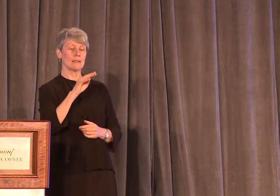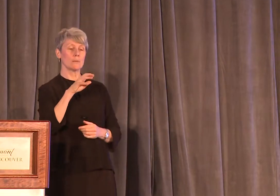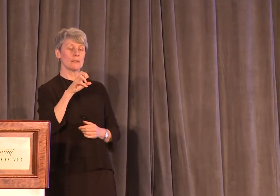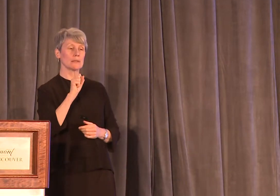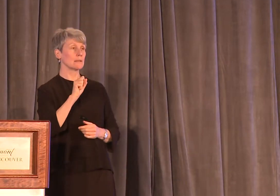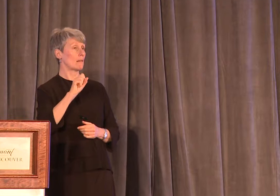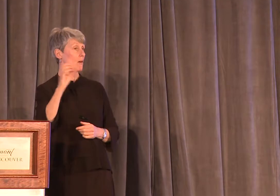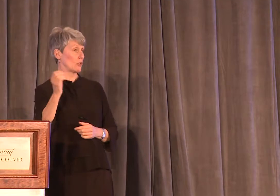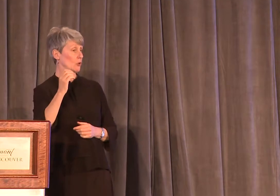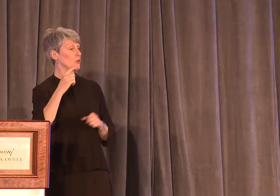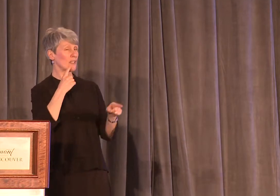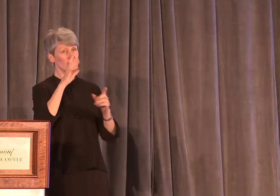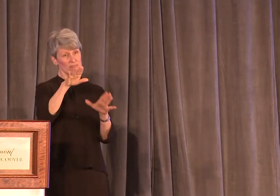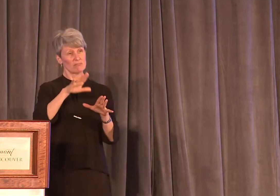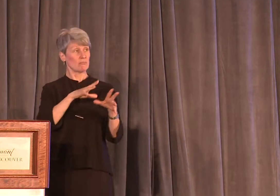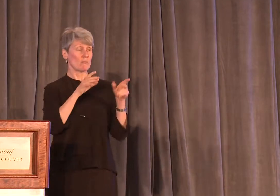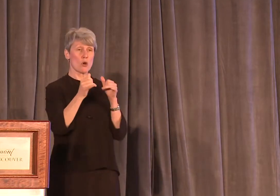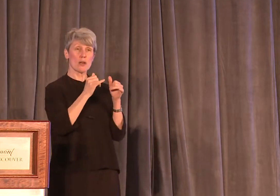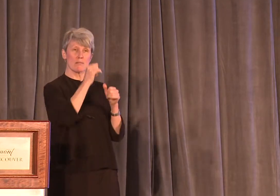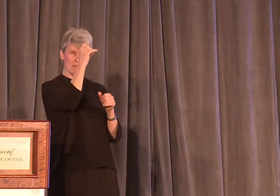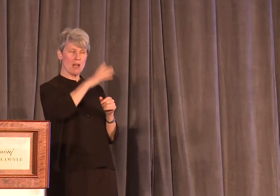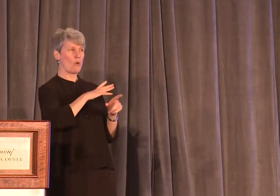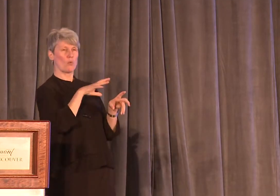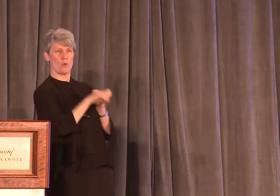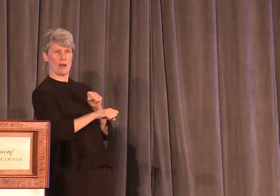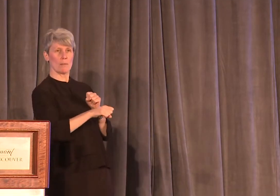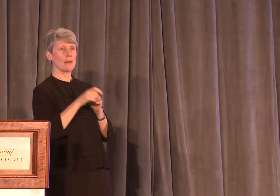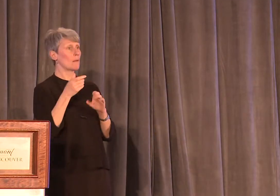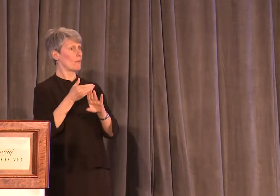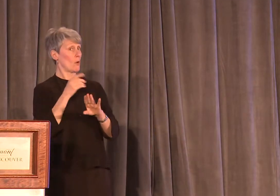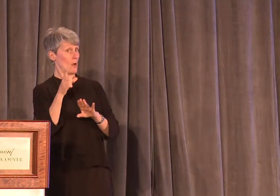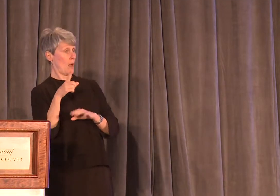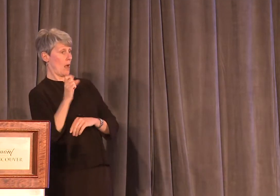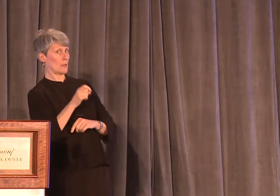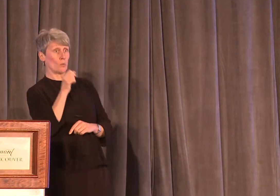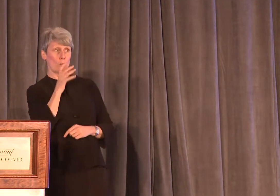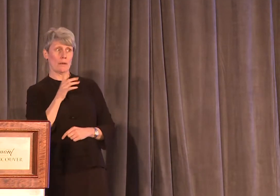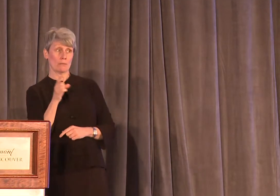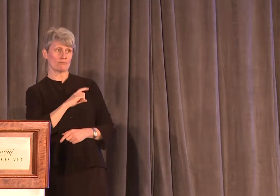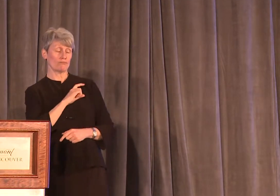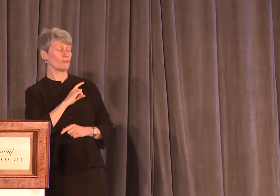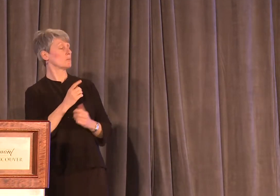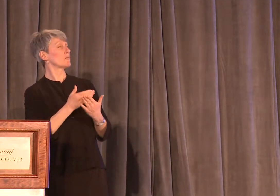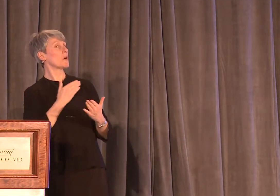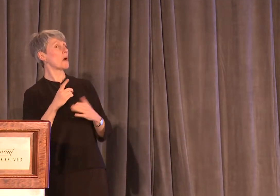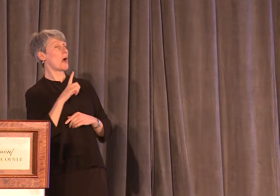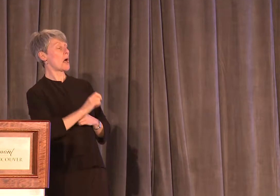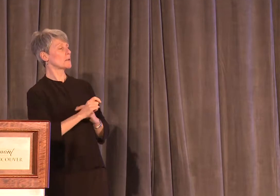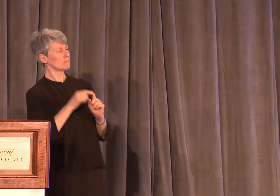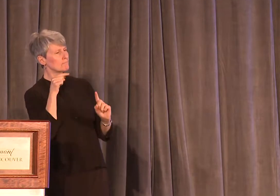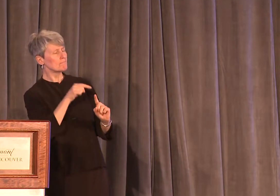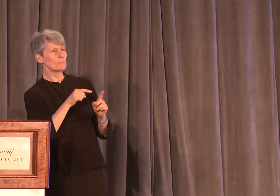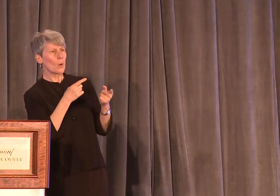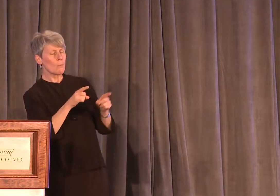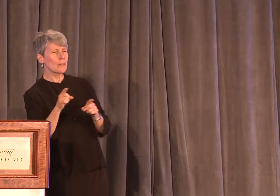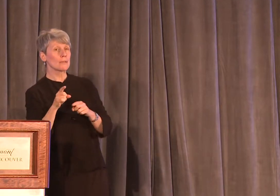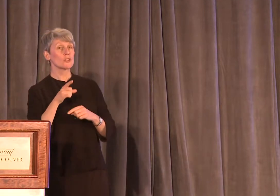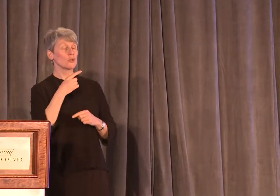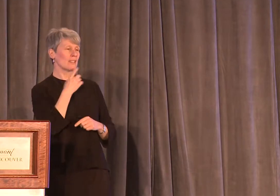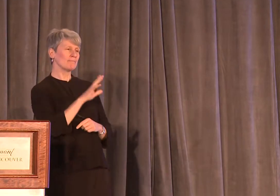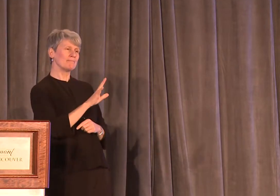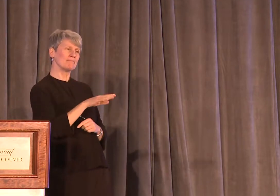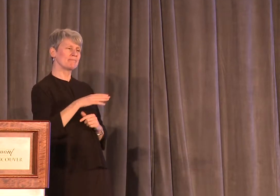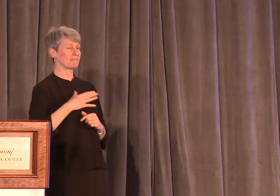party. Before the female officer asked Maddie a single question about the alleged assault, she told the teenager